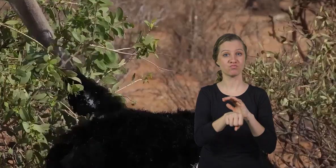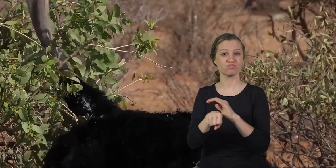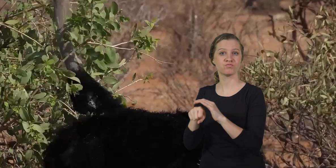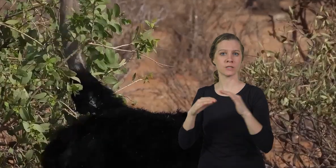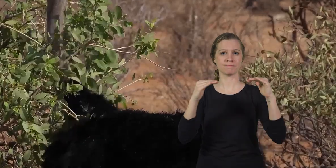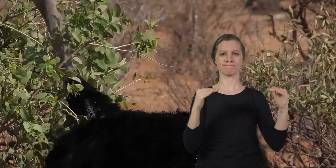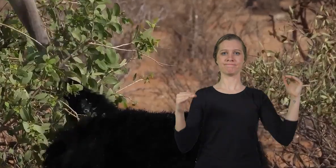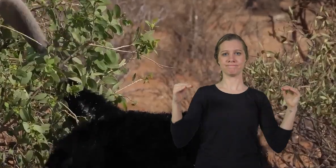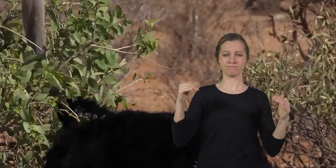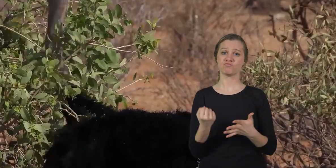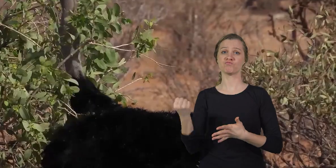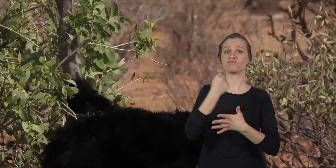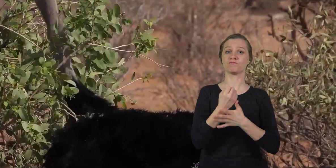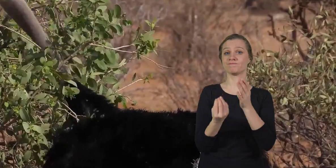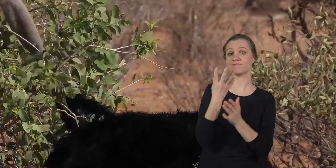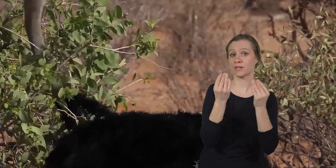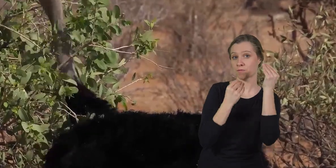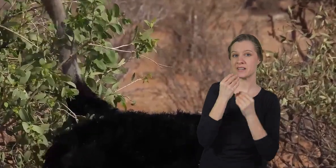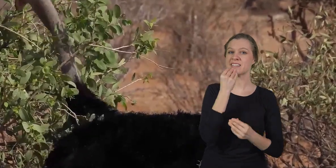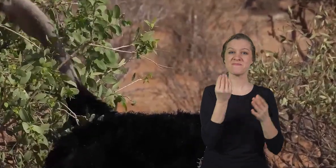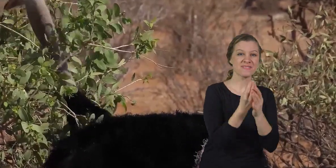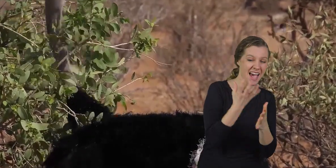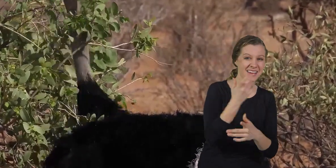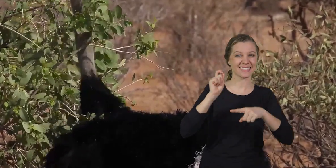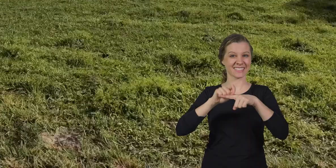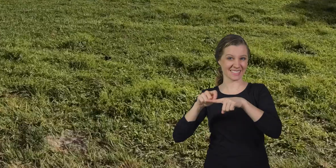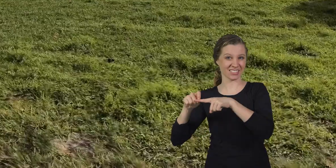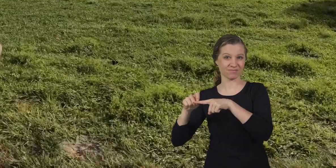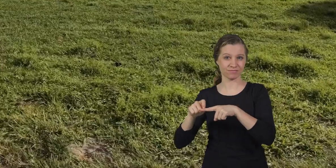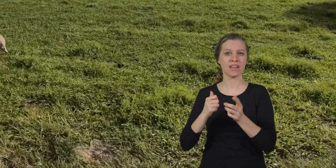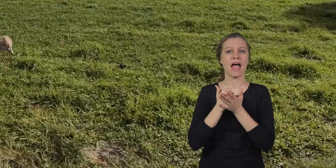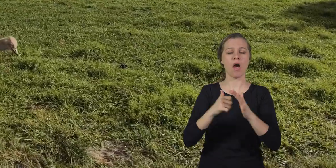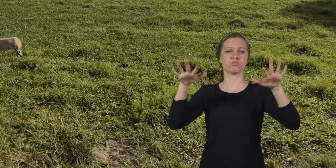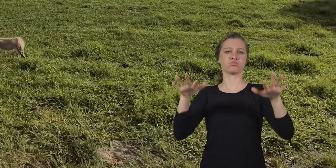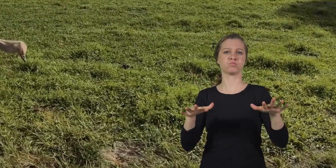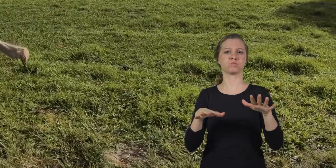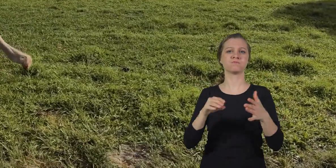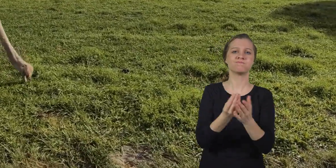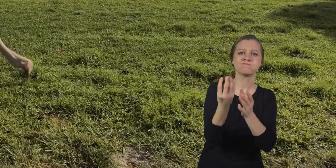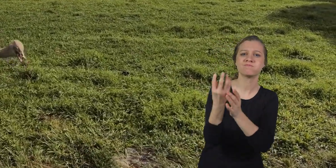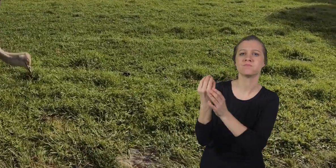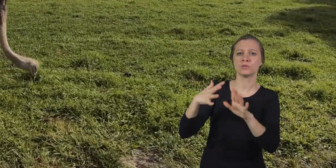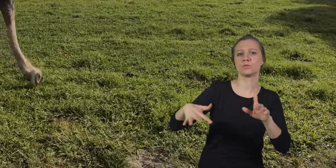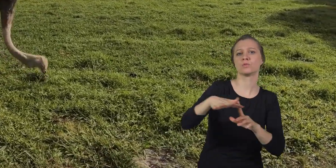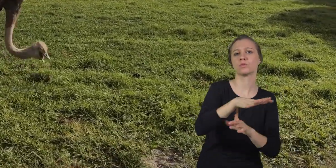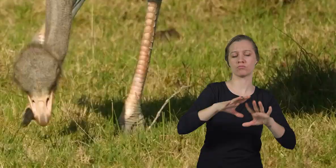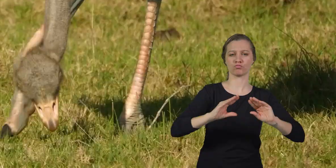primarily herbivores, they eat various plants and seeds, which helps control vegetation growth in their habitats. By